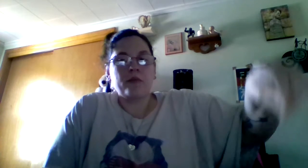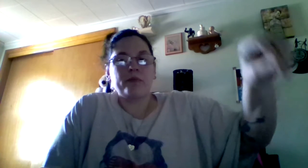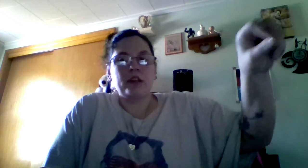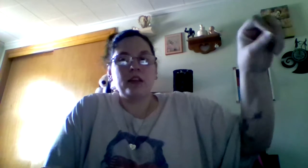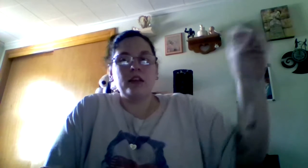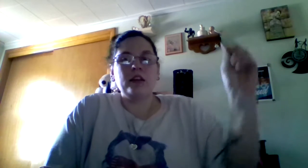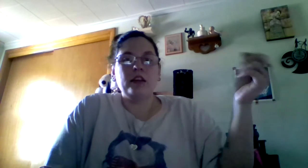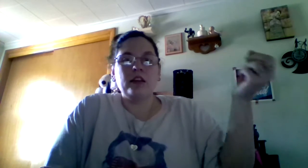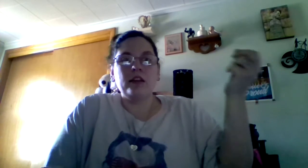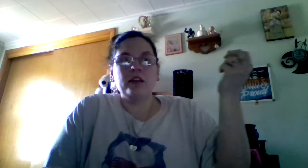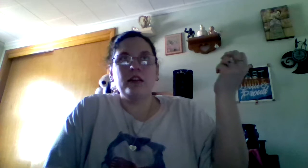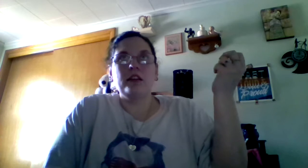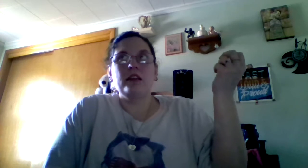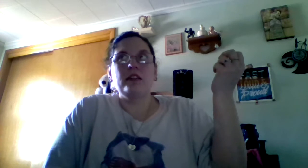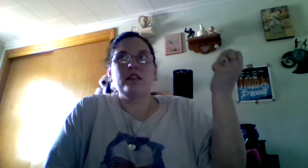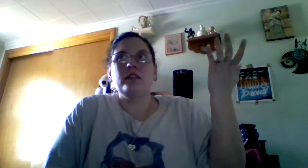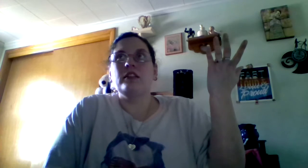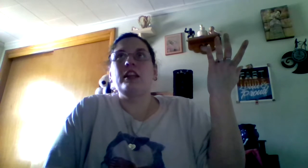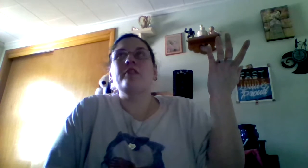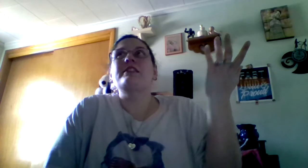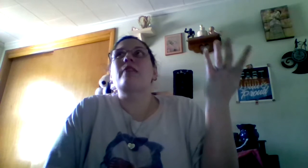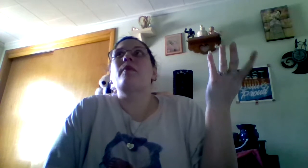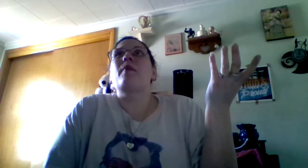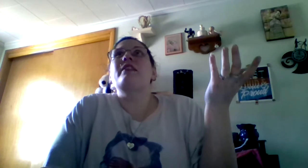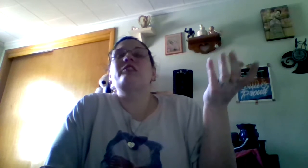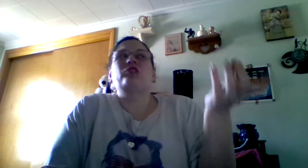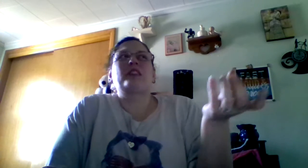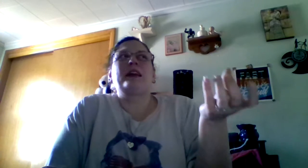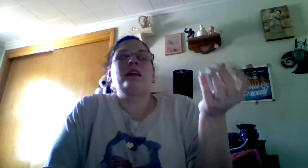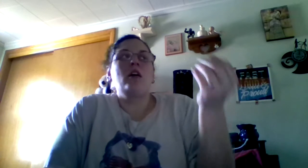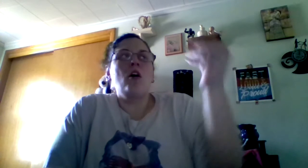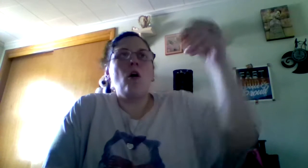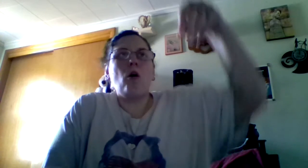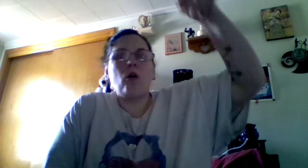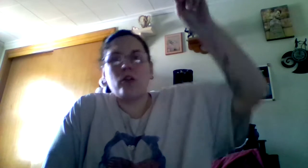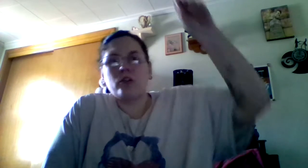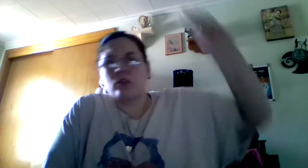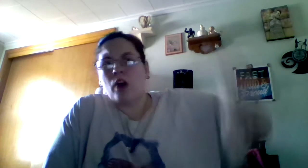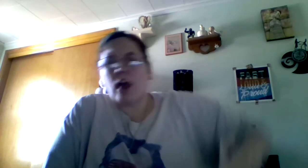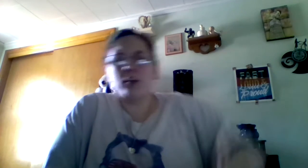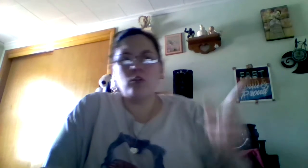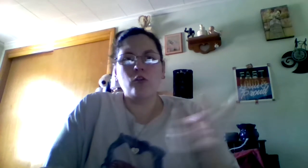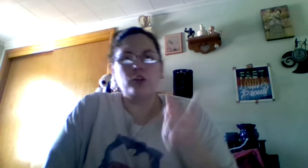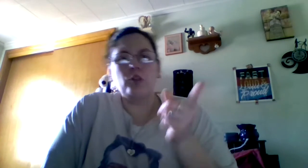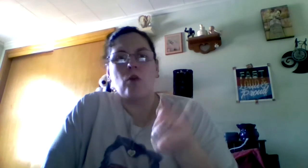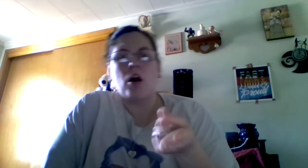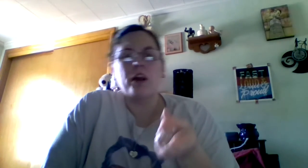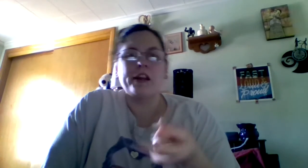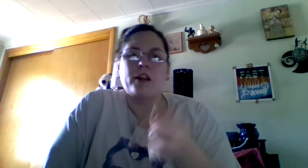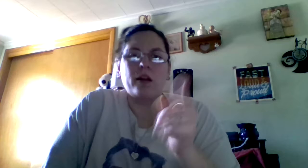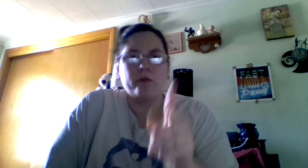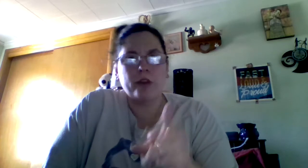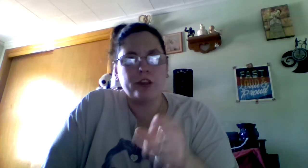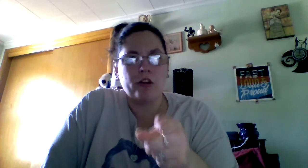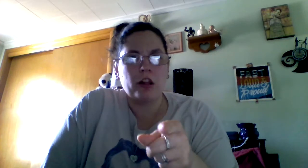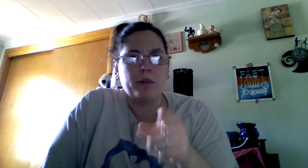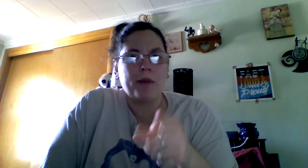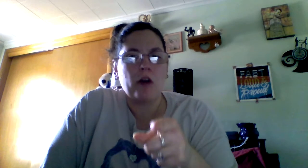he would send me messages like, oh, I know who you are and what you're all about. So,